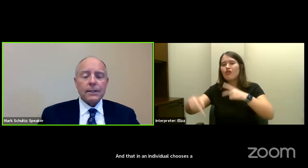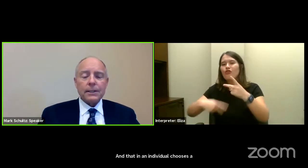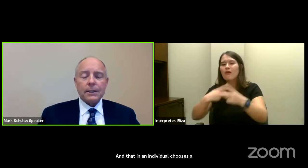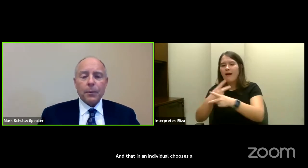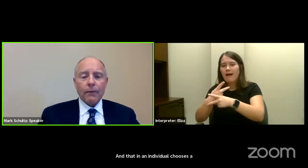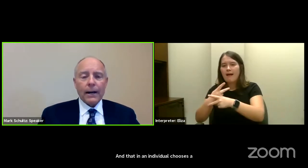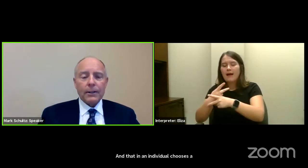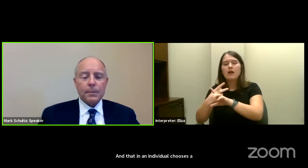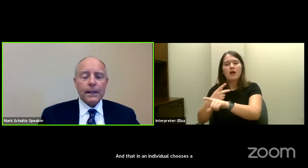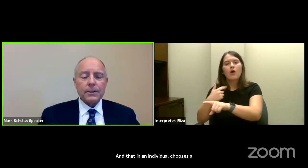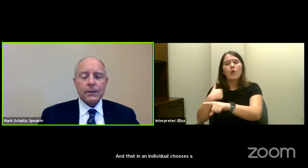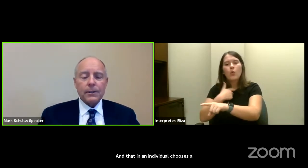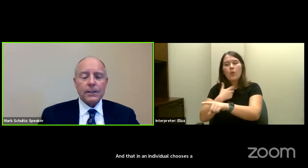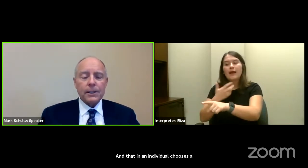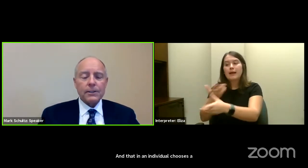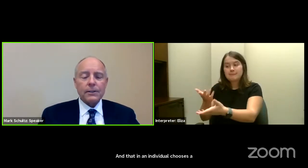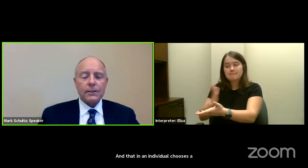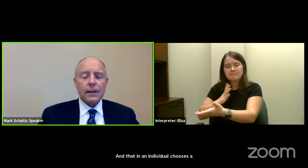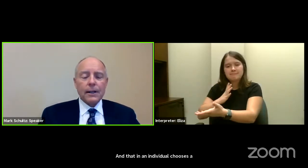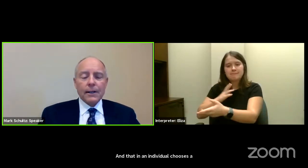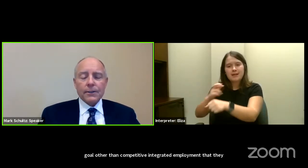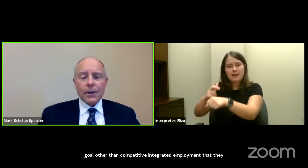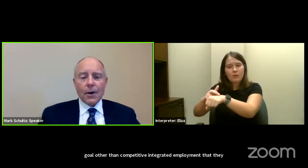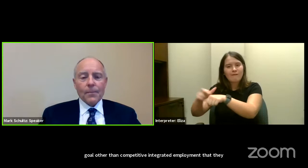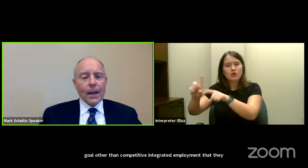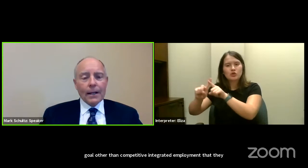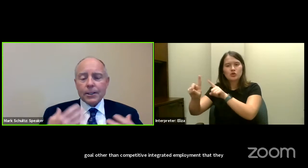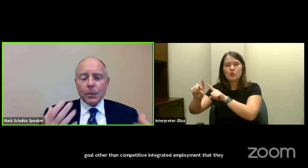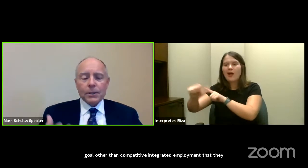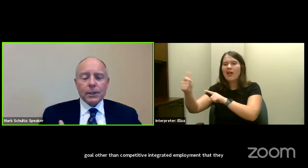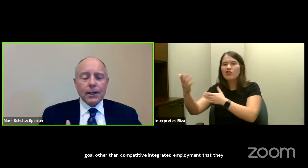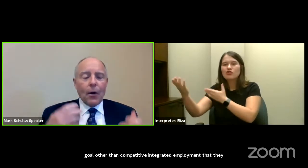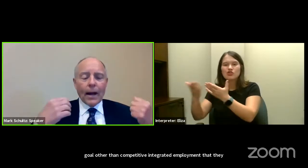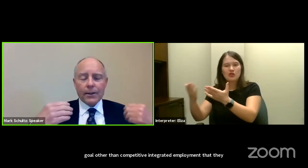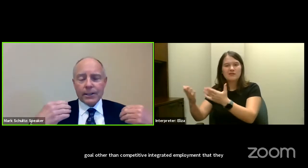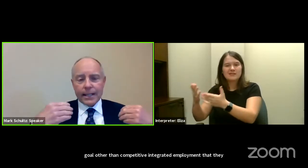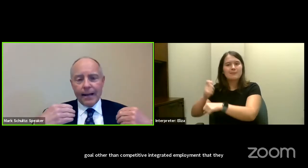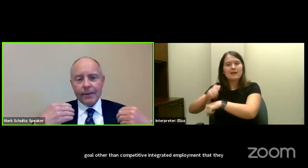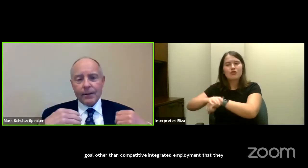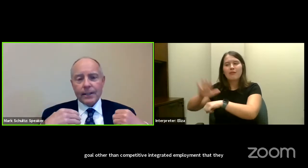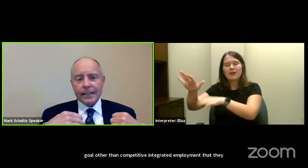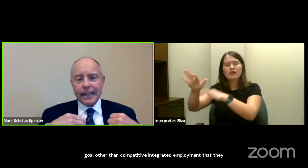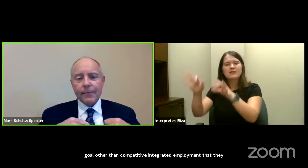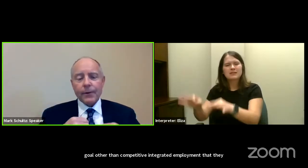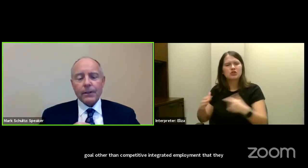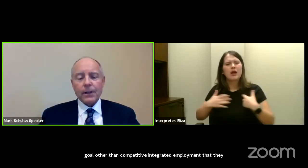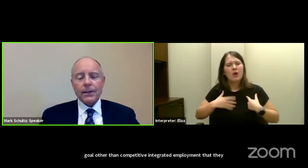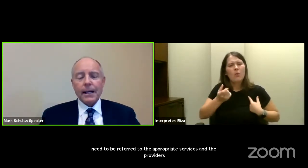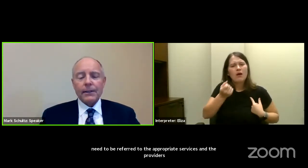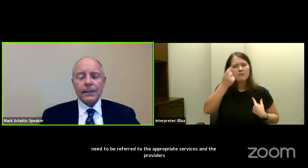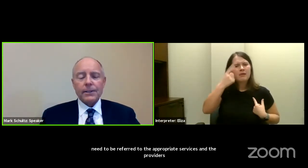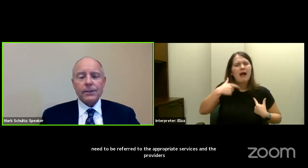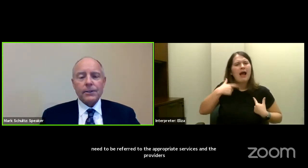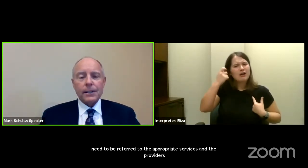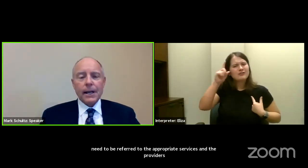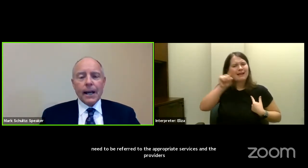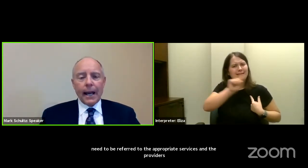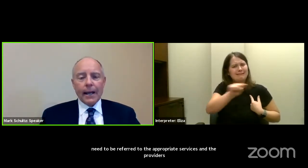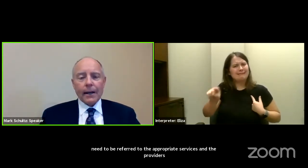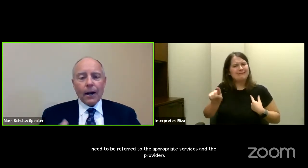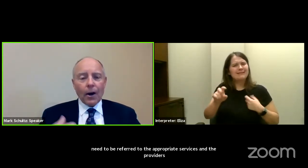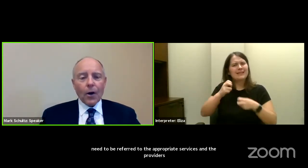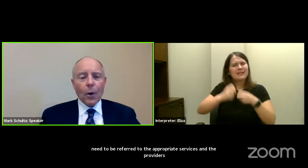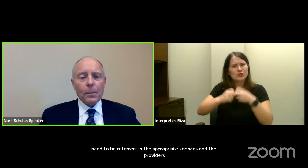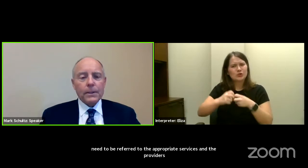services and the providers based on their decisions. So I just want you to know, I understand that there is a need for clarity on these issues,